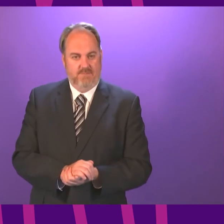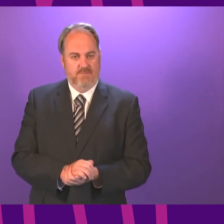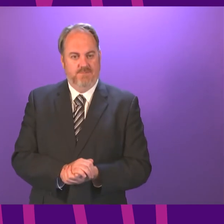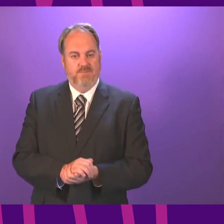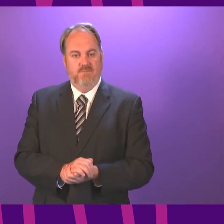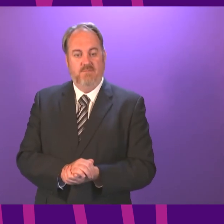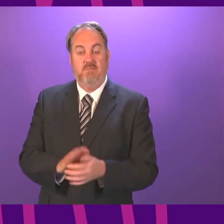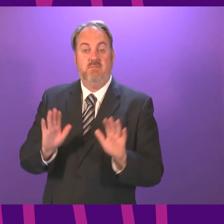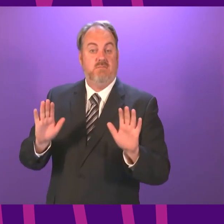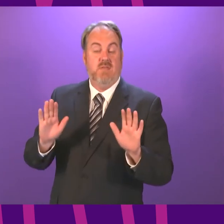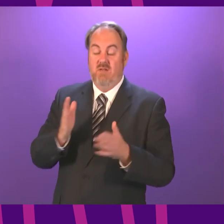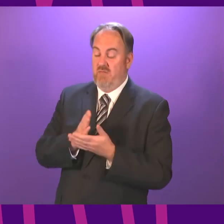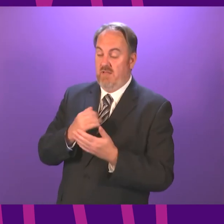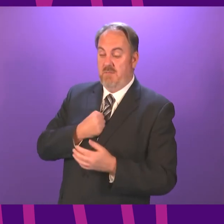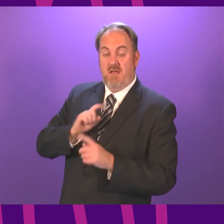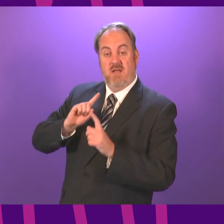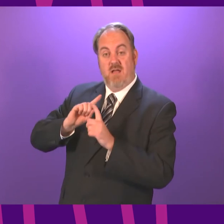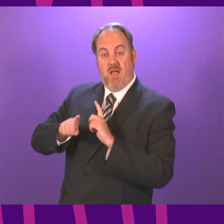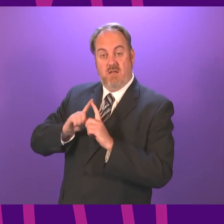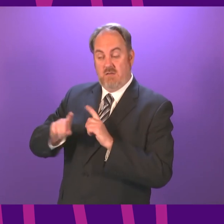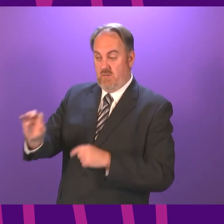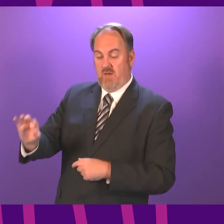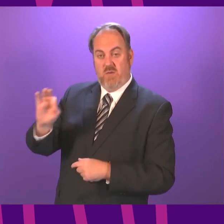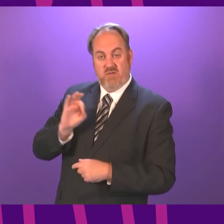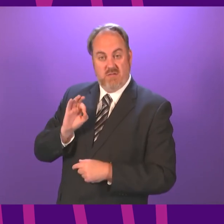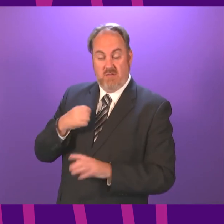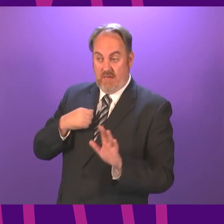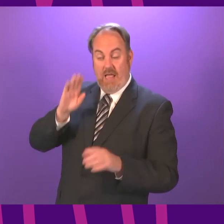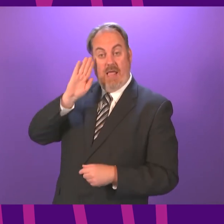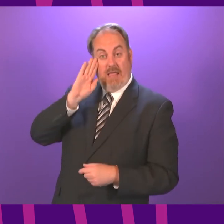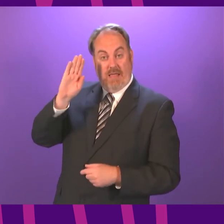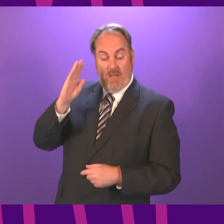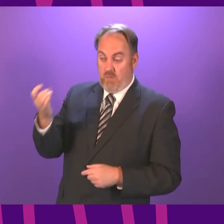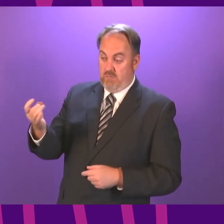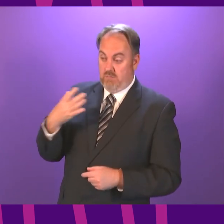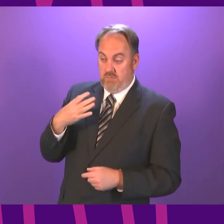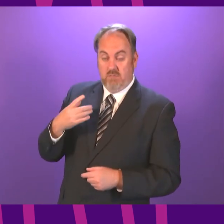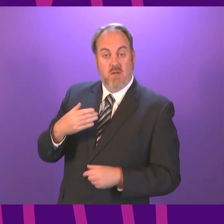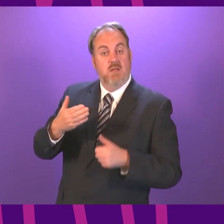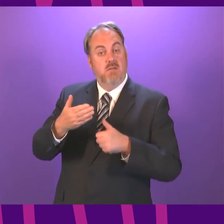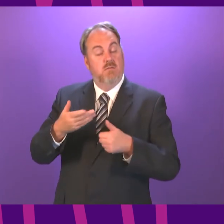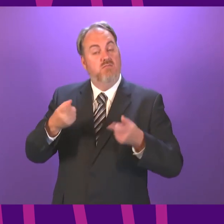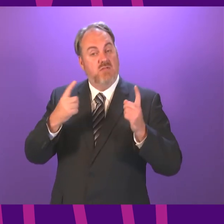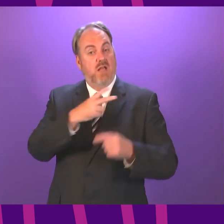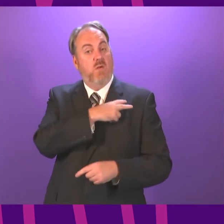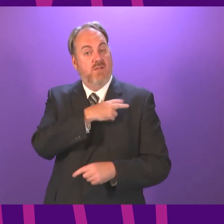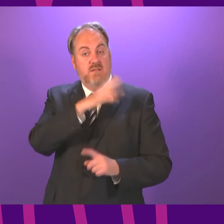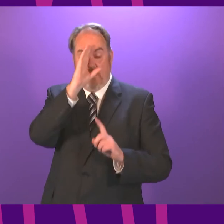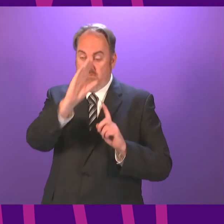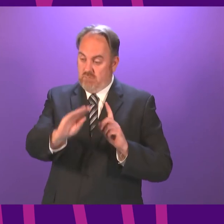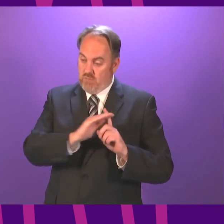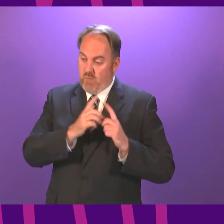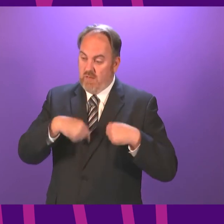All I would say to Mr Ross is that I hear what he is saying the Presiding Officer has made her remarks we will of course